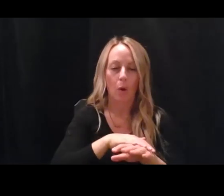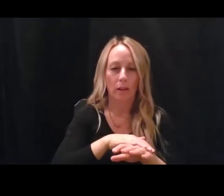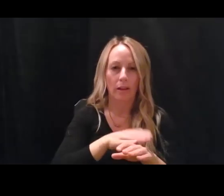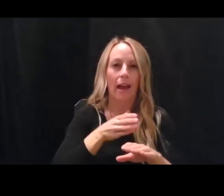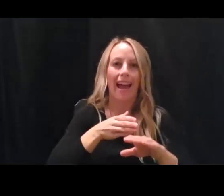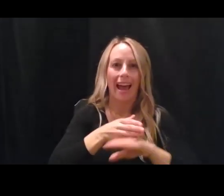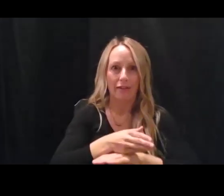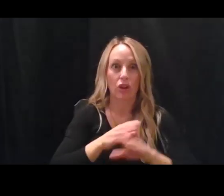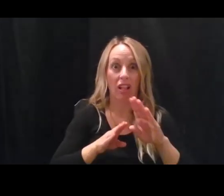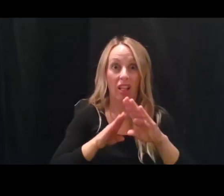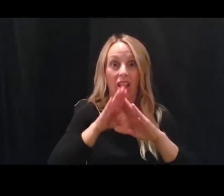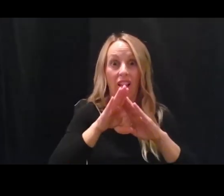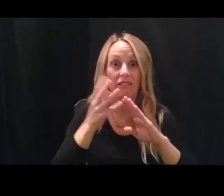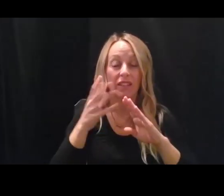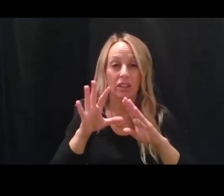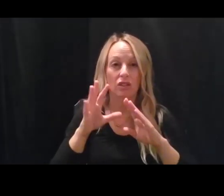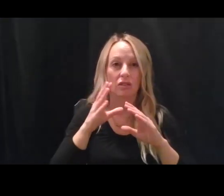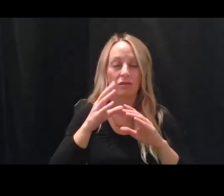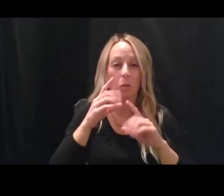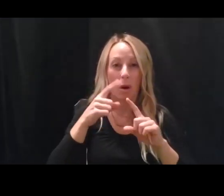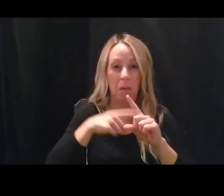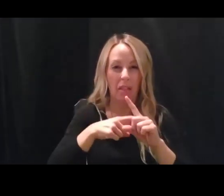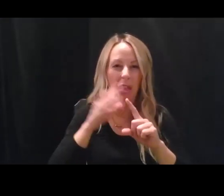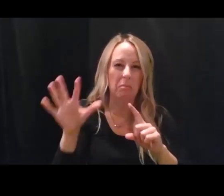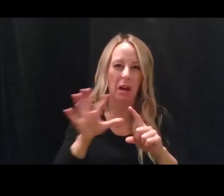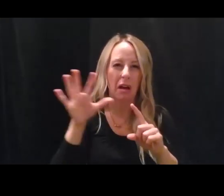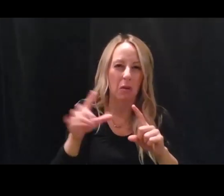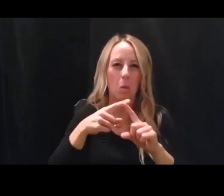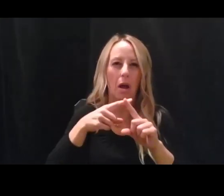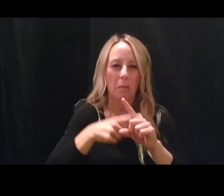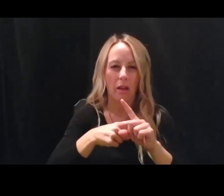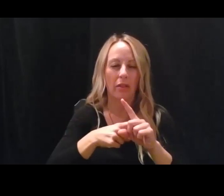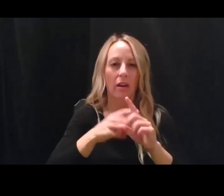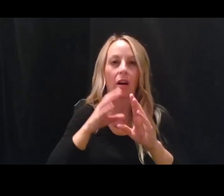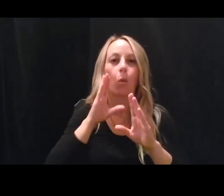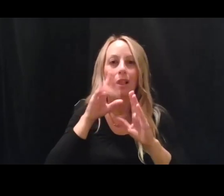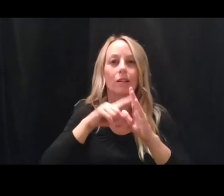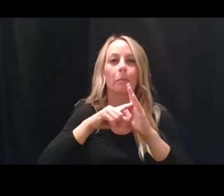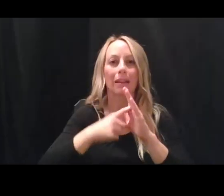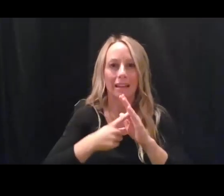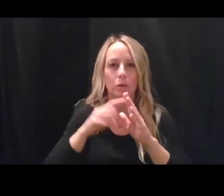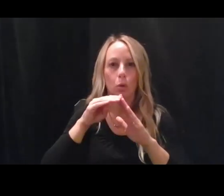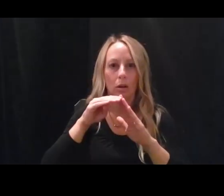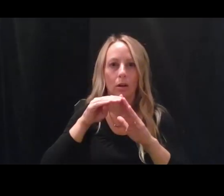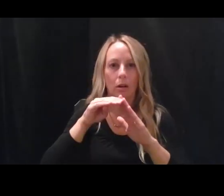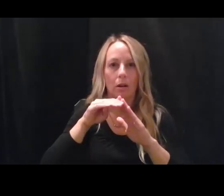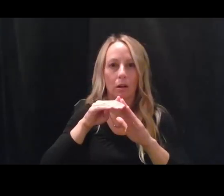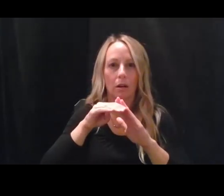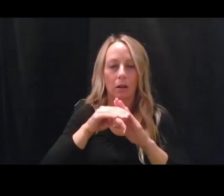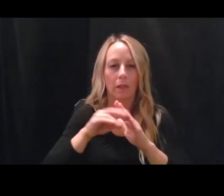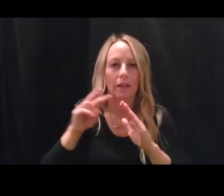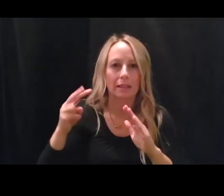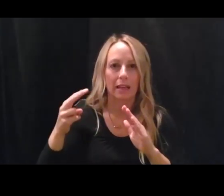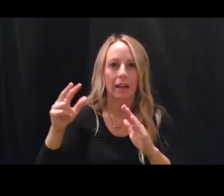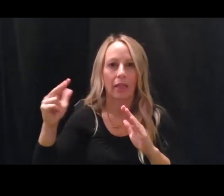at the end of the first month after infection or into the second and third months. And depending on which antibody,